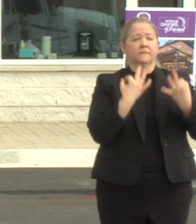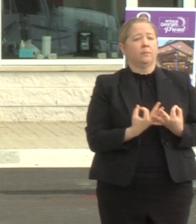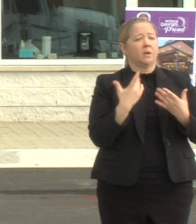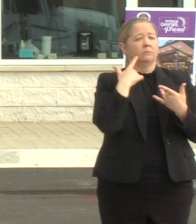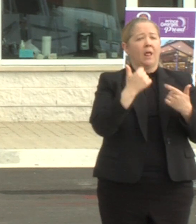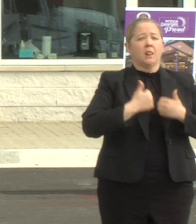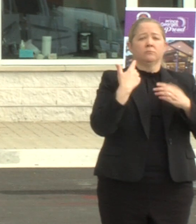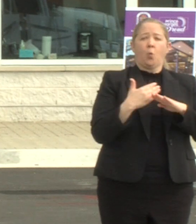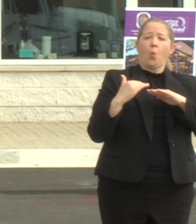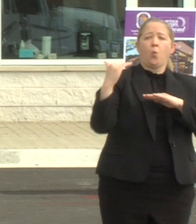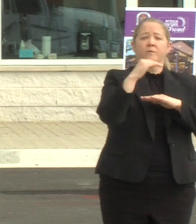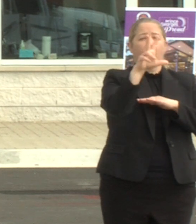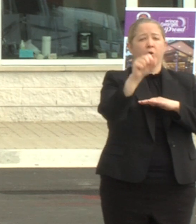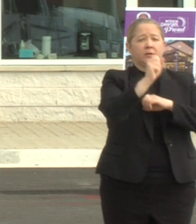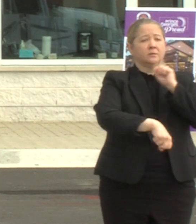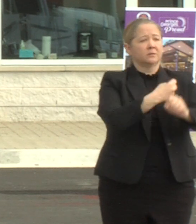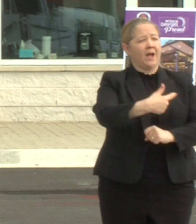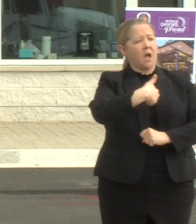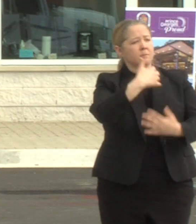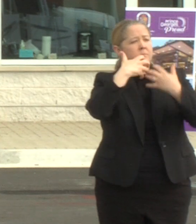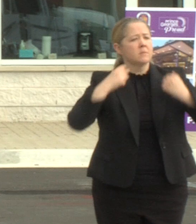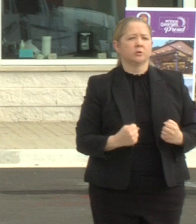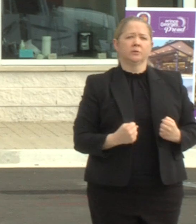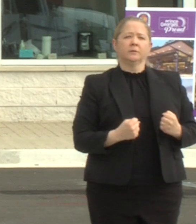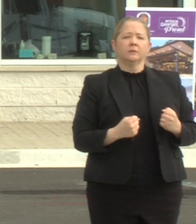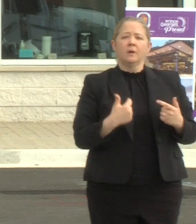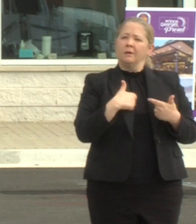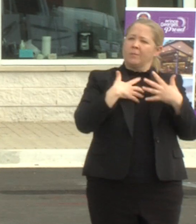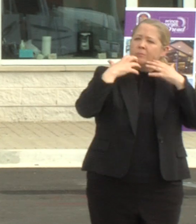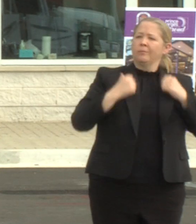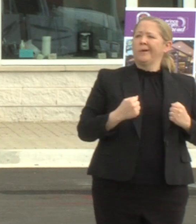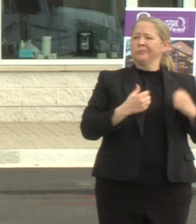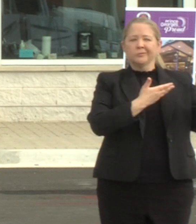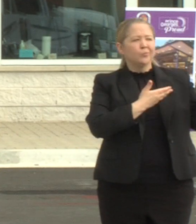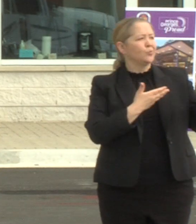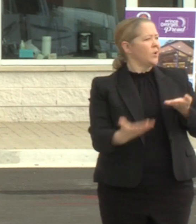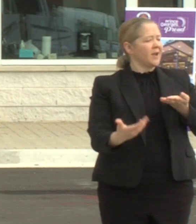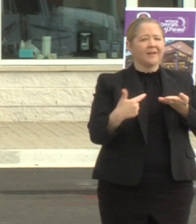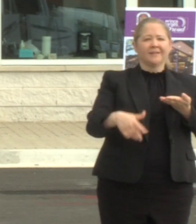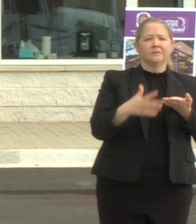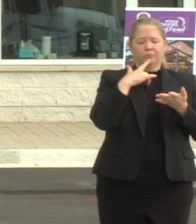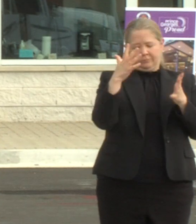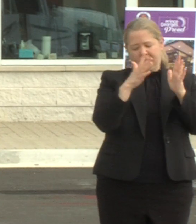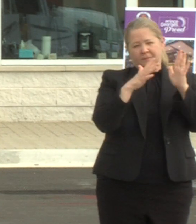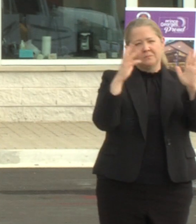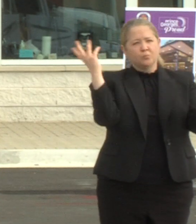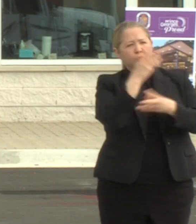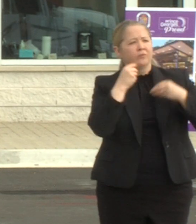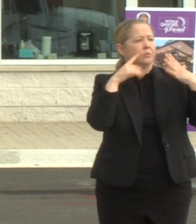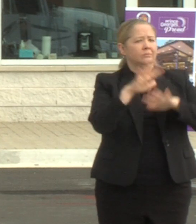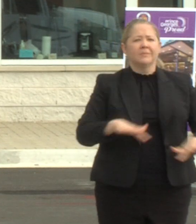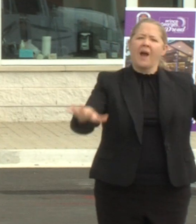but i had a passion and my passion was to bring our area to the glory of what it is i know